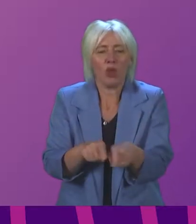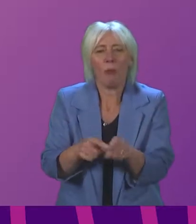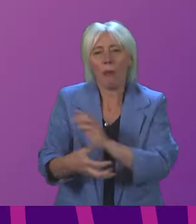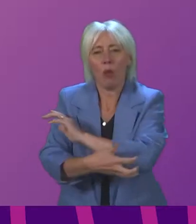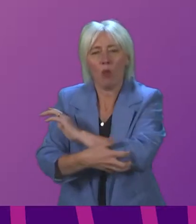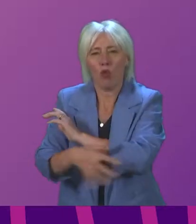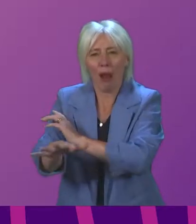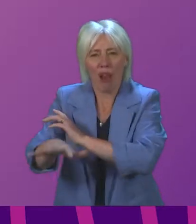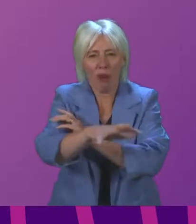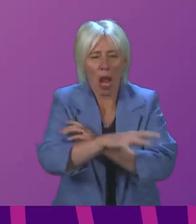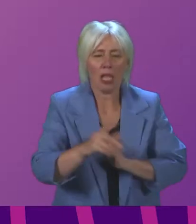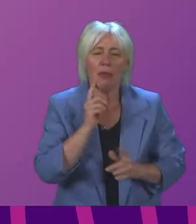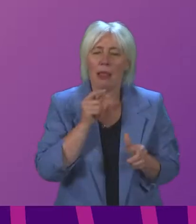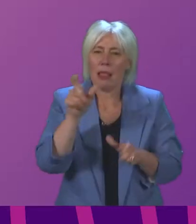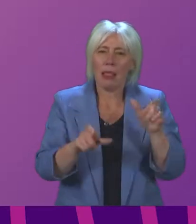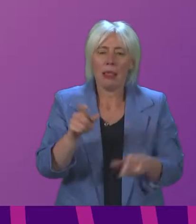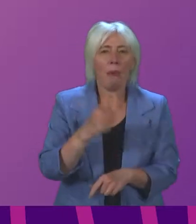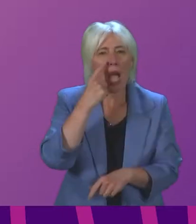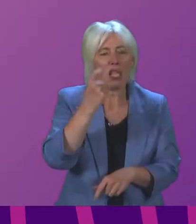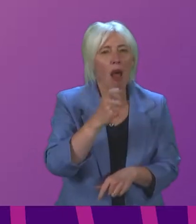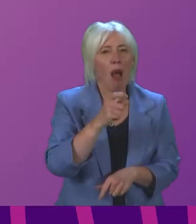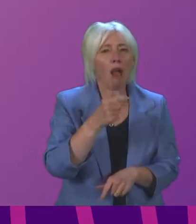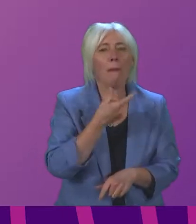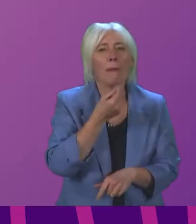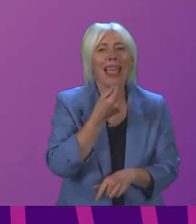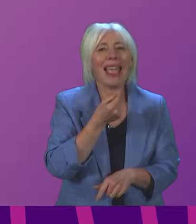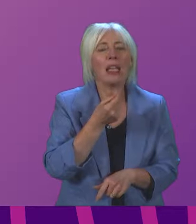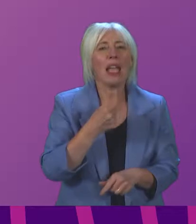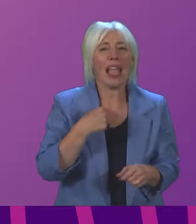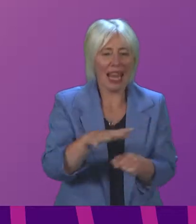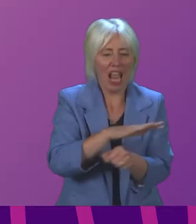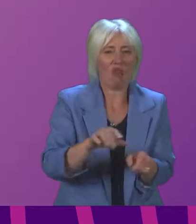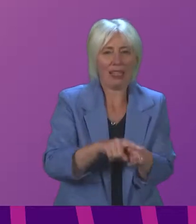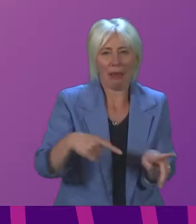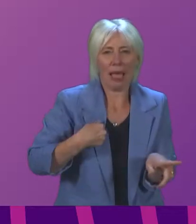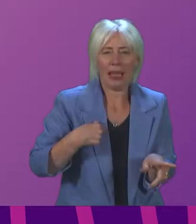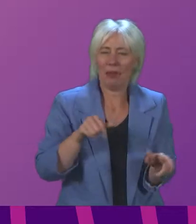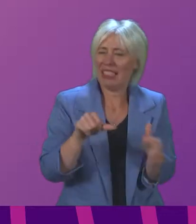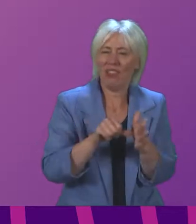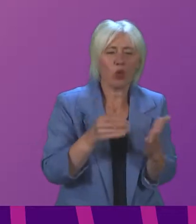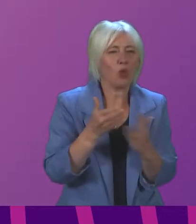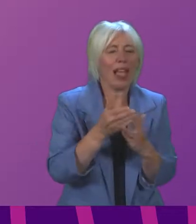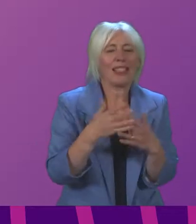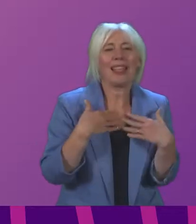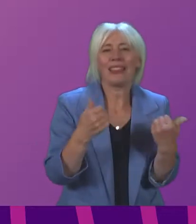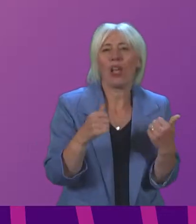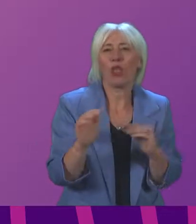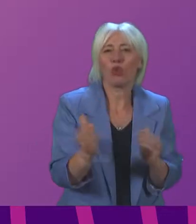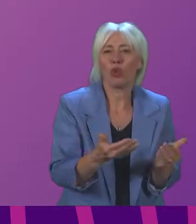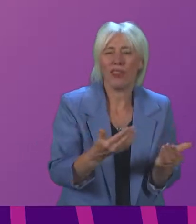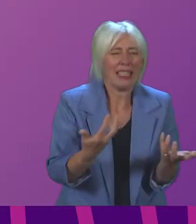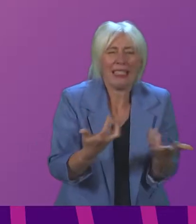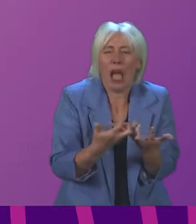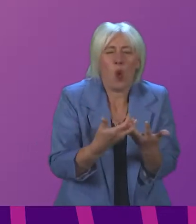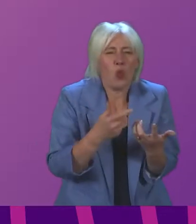areas. Younger men in a constituency like mine have always been harder to reach by the health services, and I do not have an easy answer to